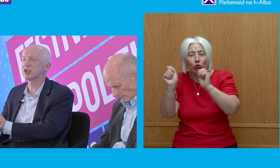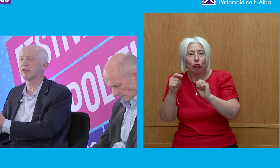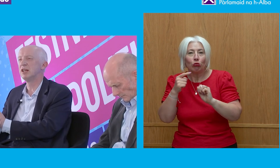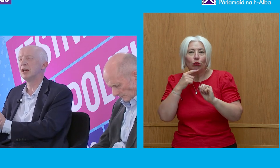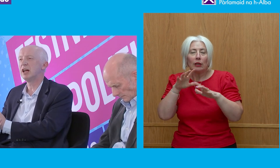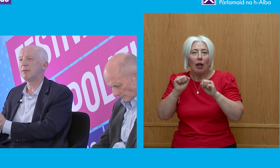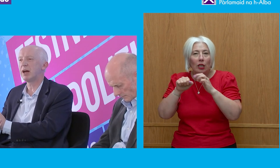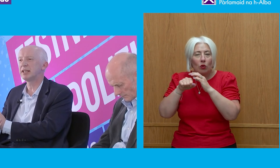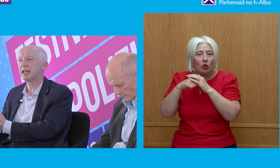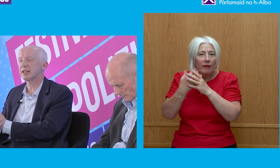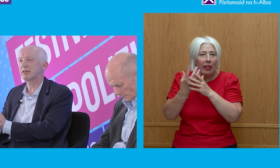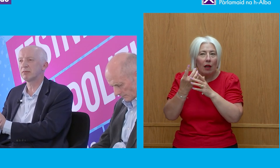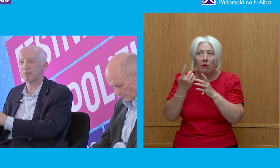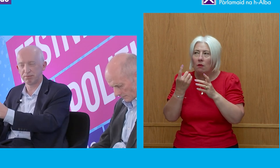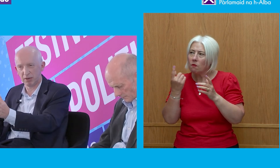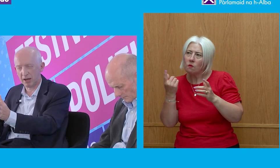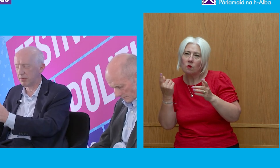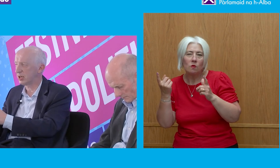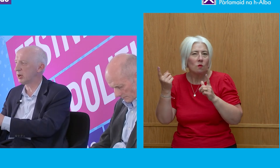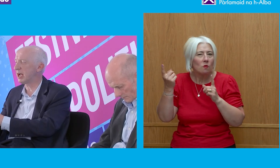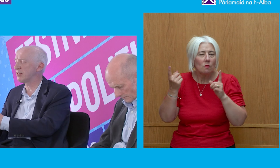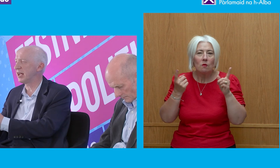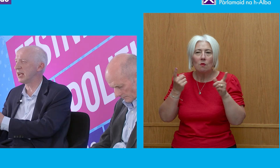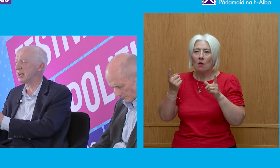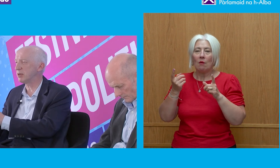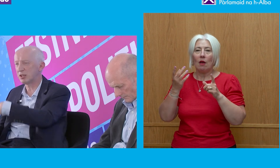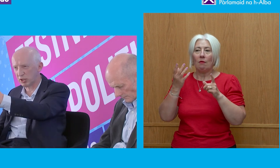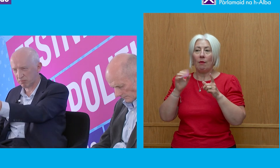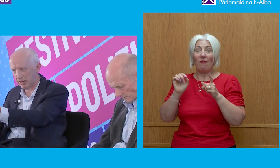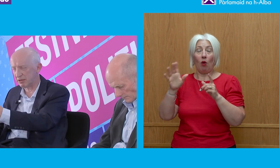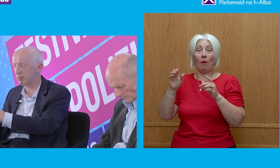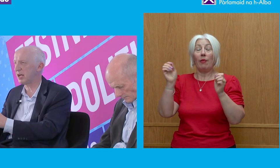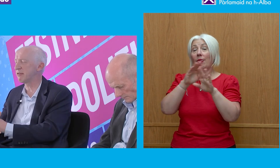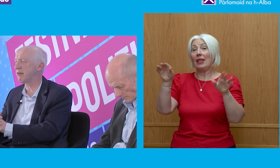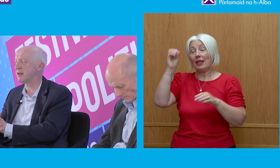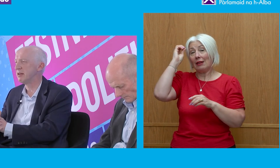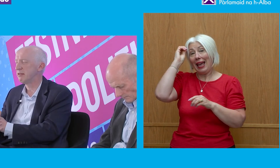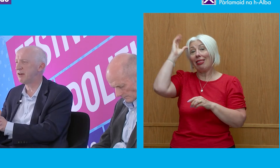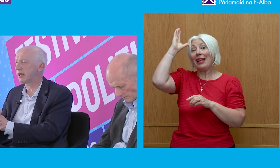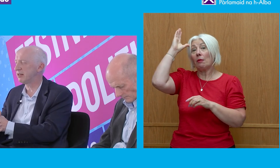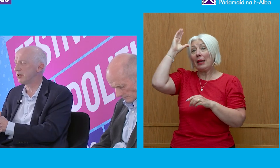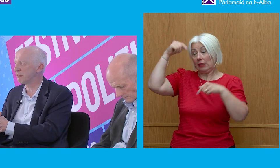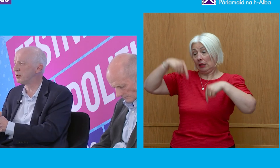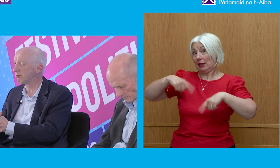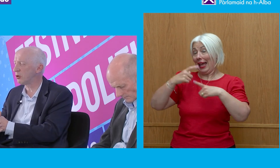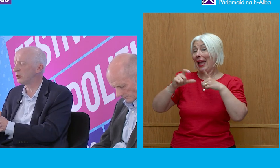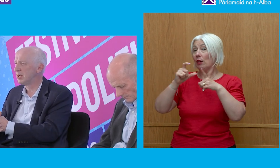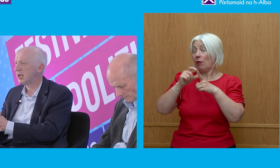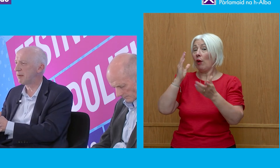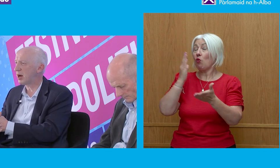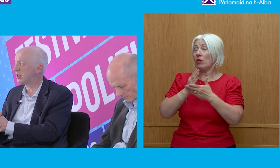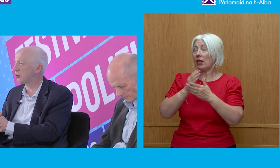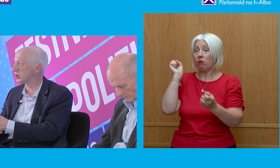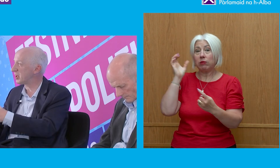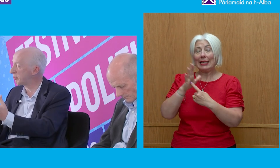as a result of ideas coming out of the Enlightenment, in which Edinburgh played a very vital and honourable role,